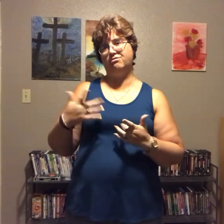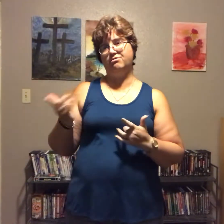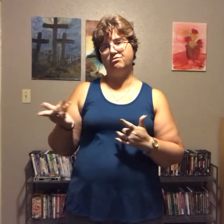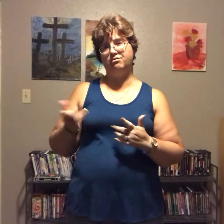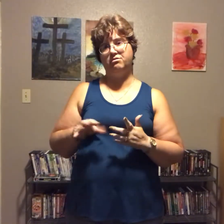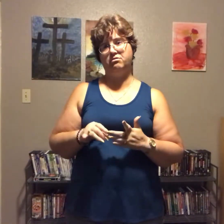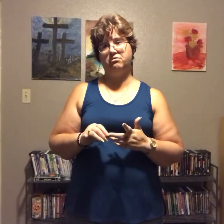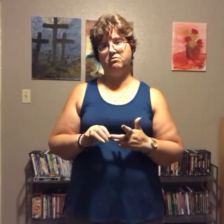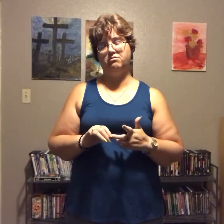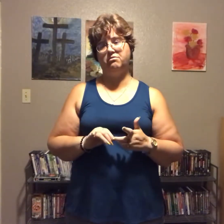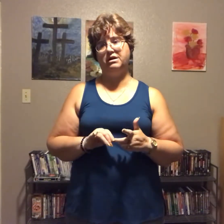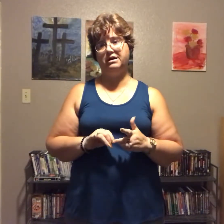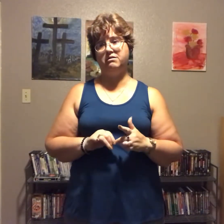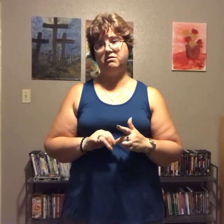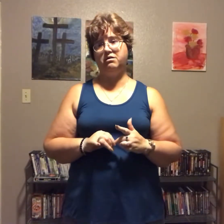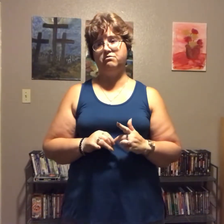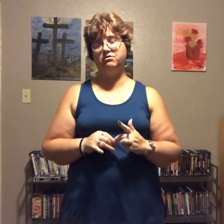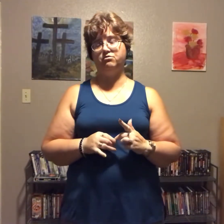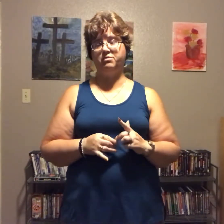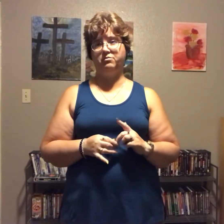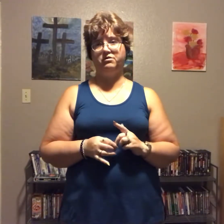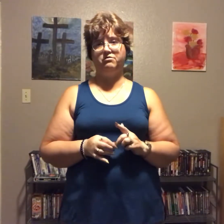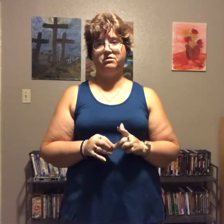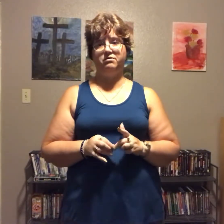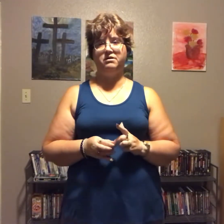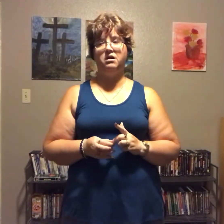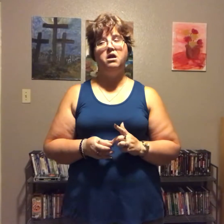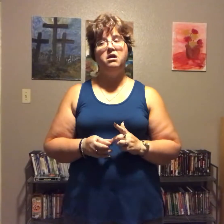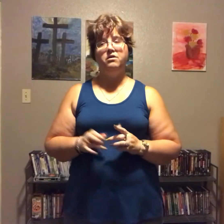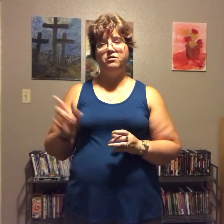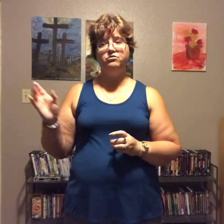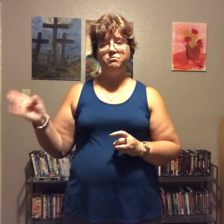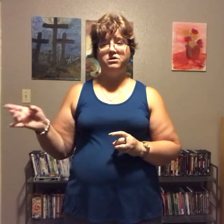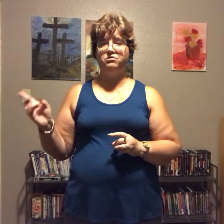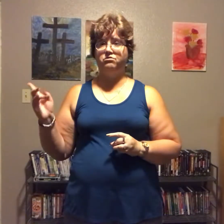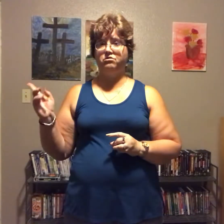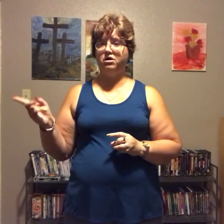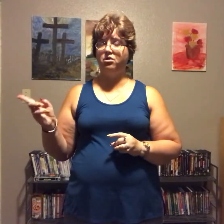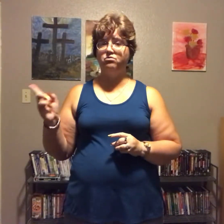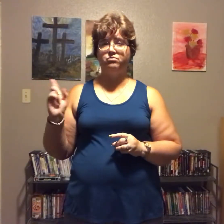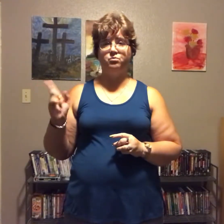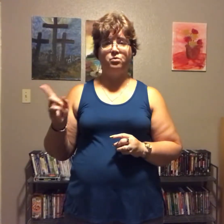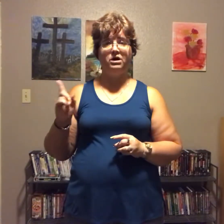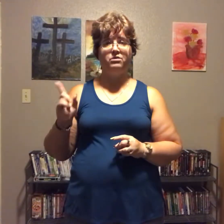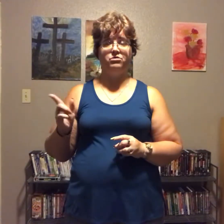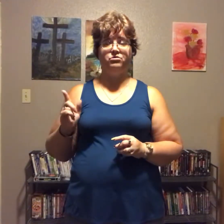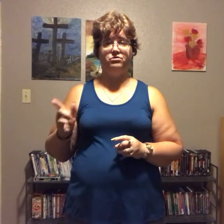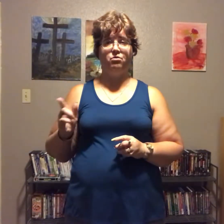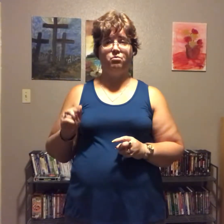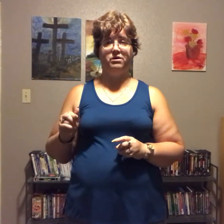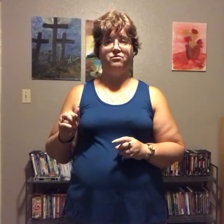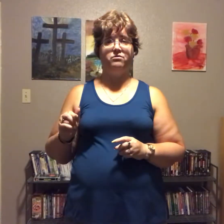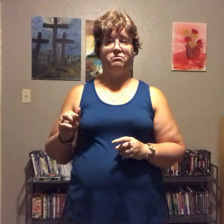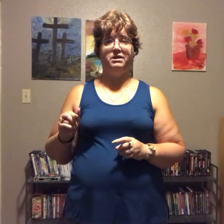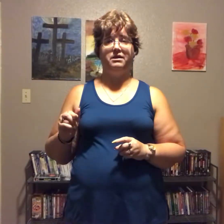or like uh crystal pepsi or anything those miniature cokes really work so well for me